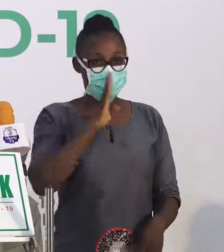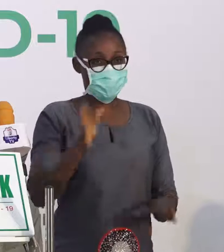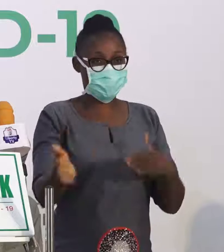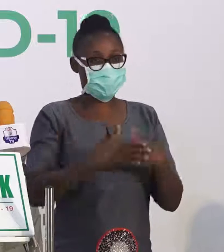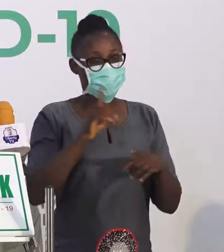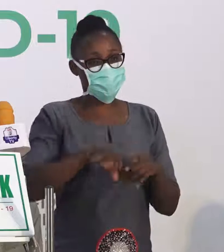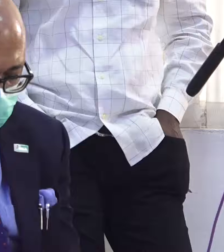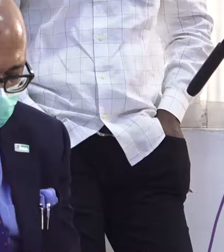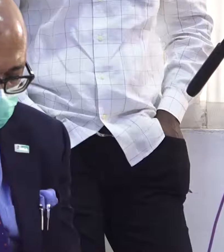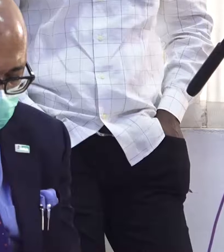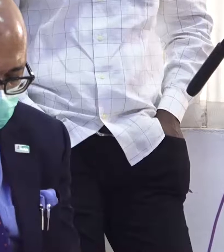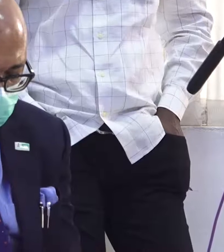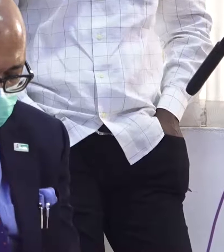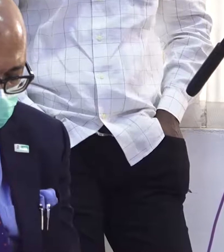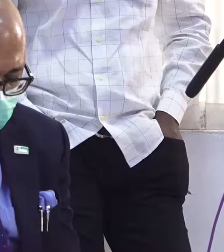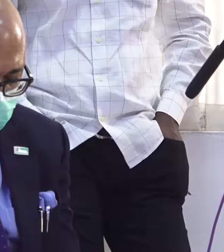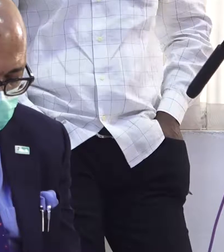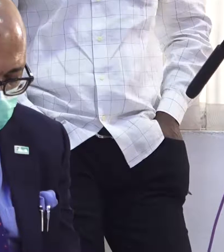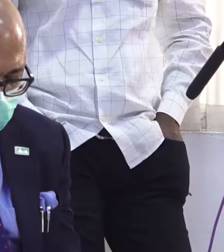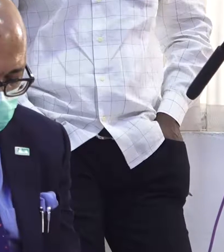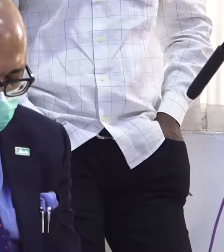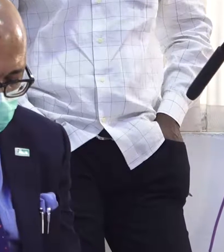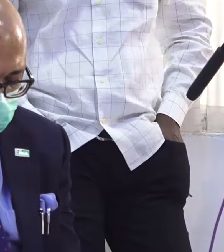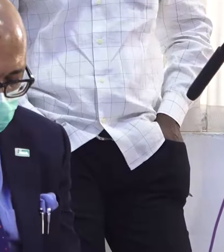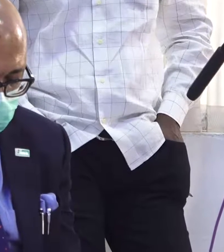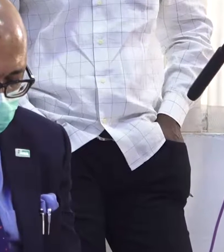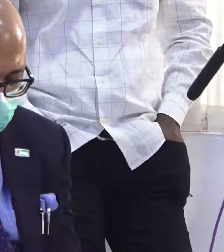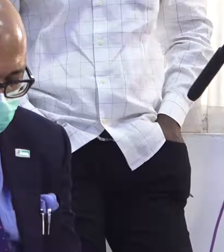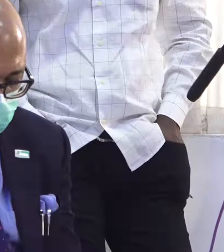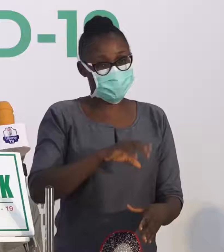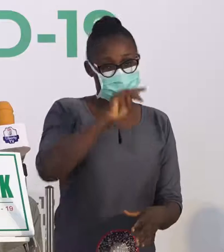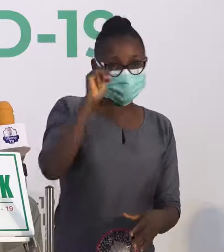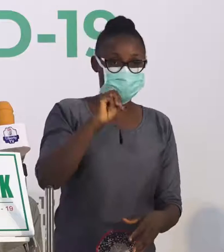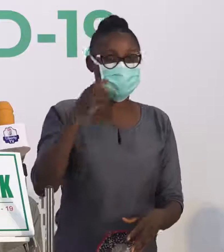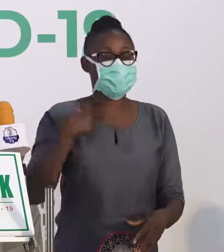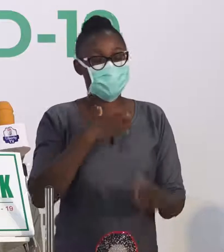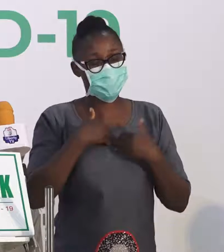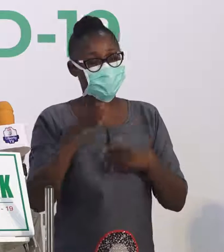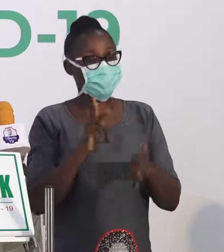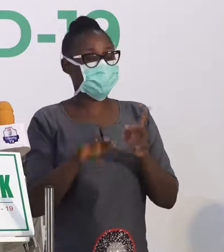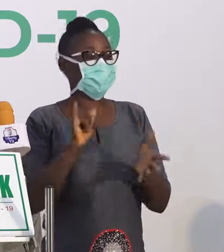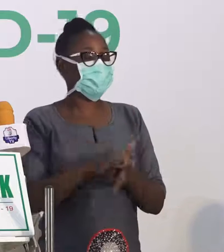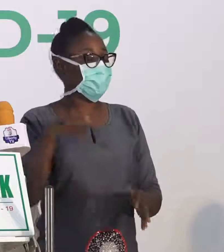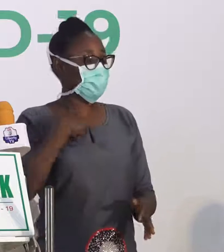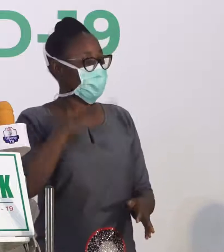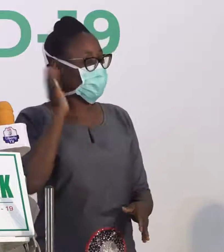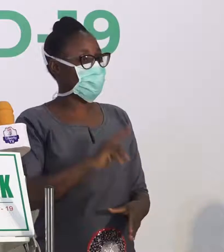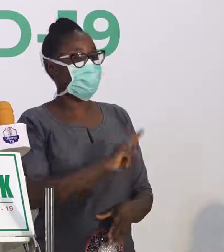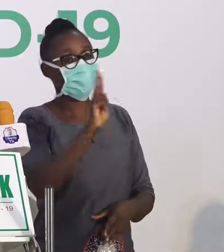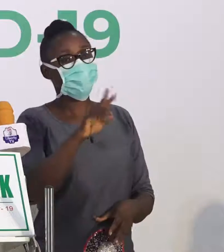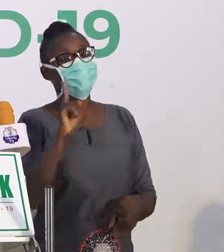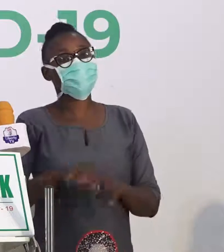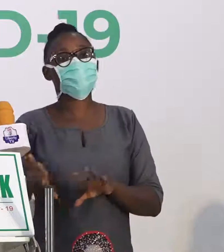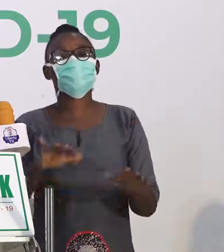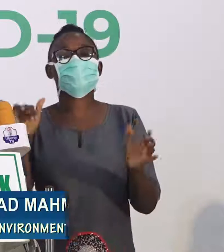those classes. So between tomorrow and the rest of the week, we have enough team and people that we will engage to get